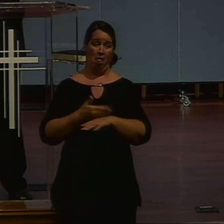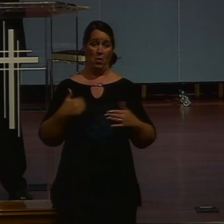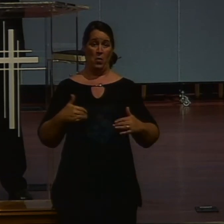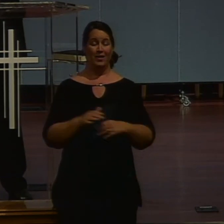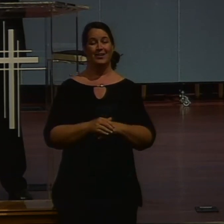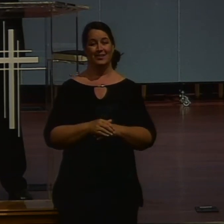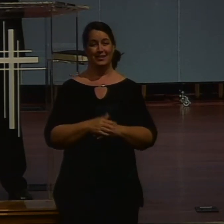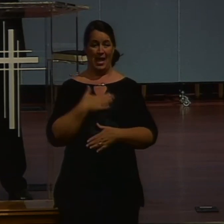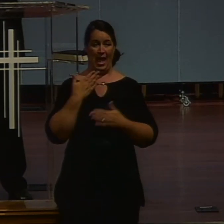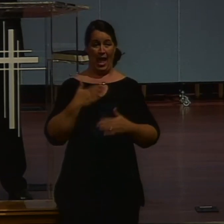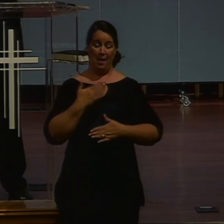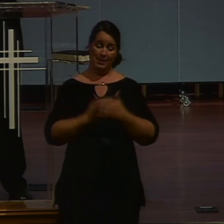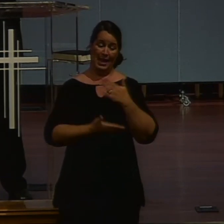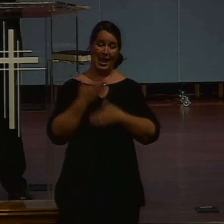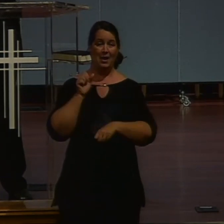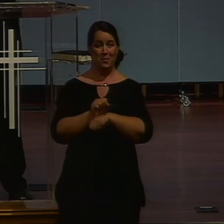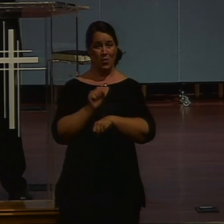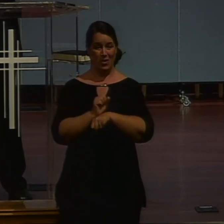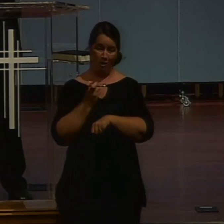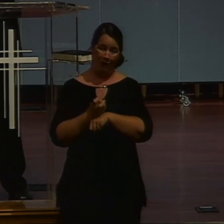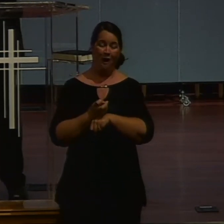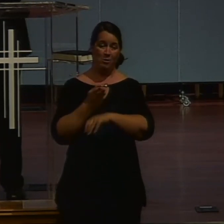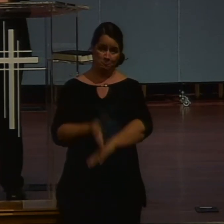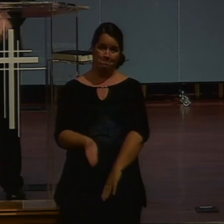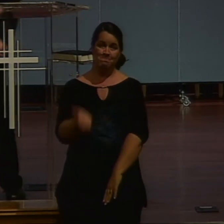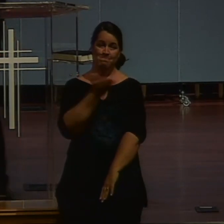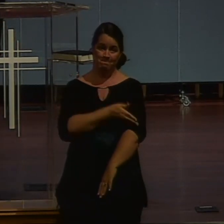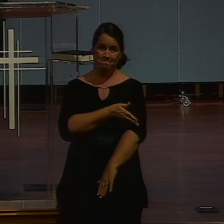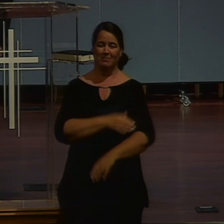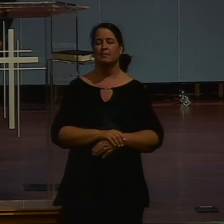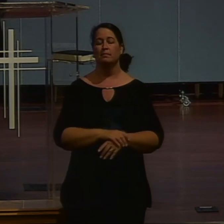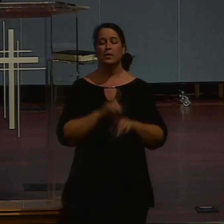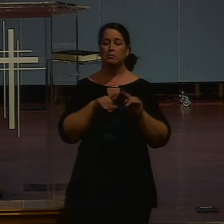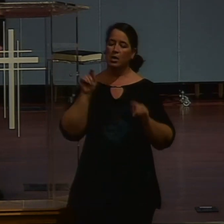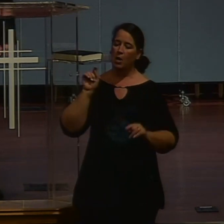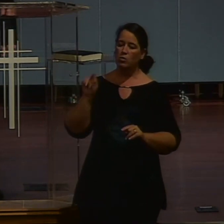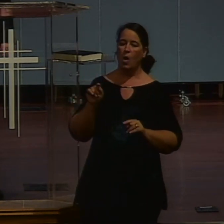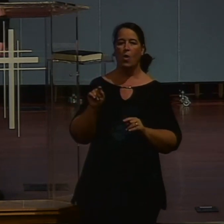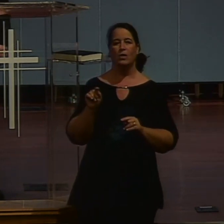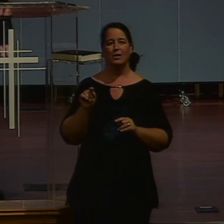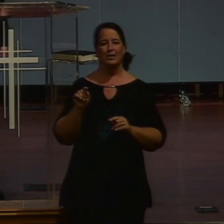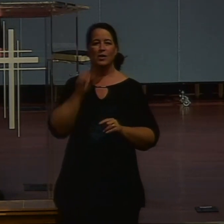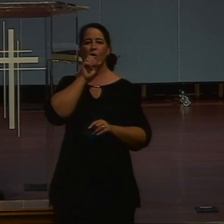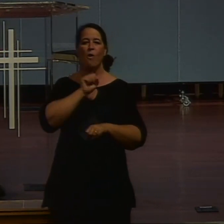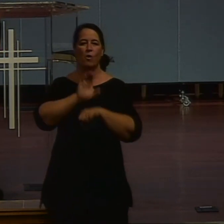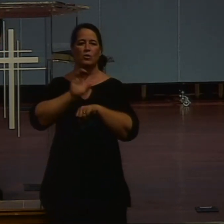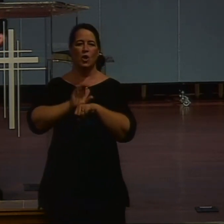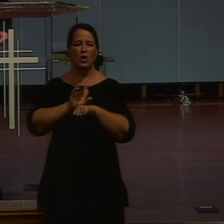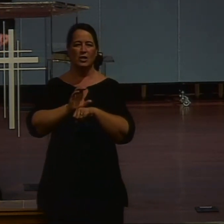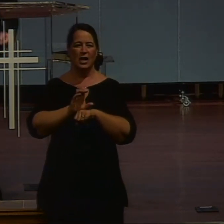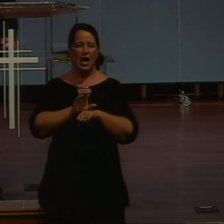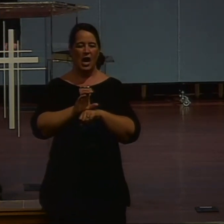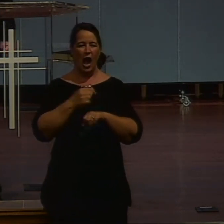Some busy. Happy hands. I've been really working. Hard. Hard. Hard. But I would walk over. In the old sanctuary. Which is now the adult center. I would slap the concrete wall. And